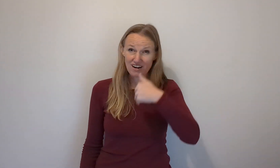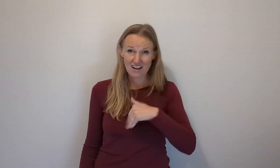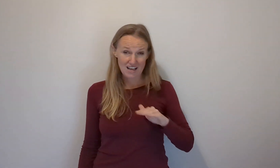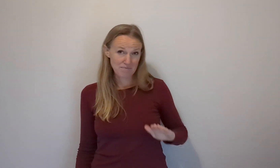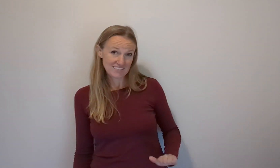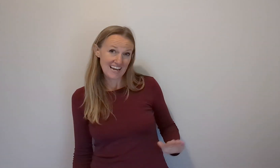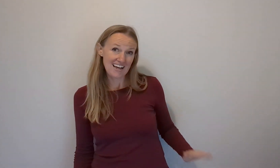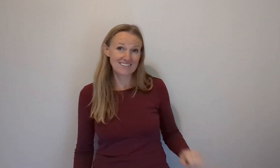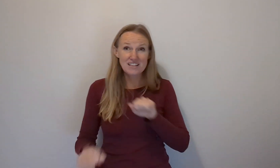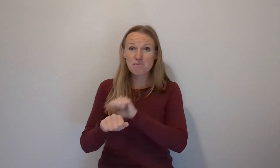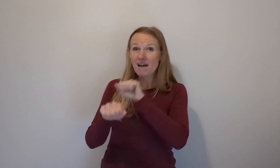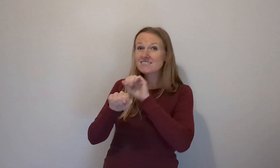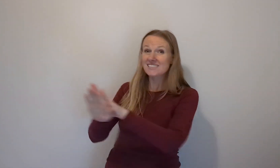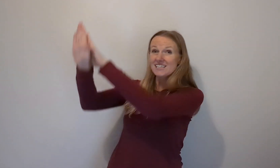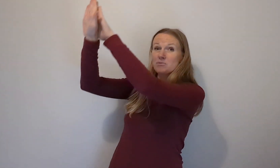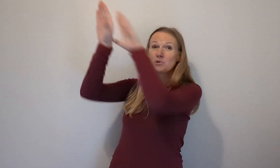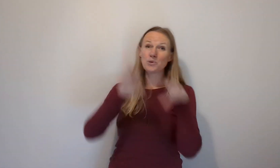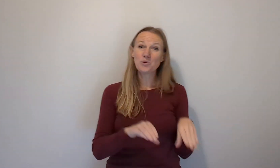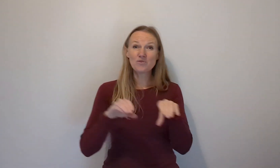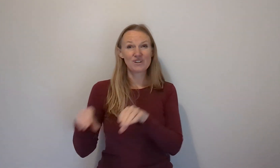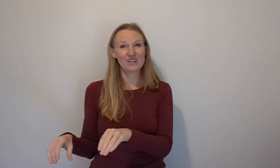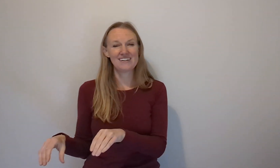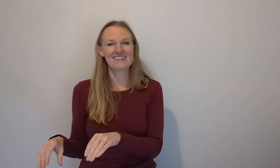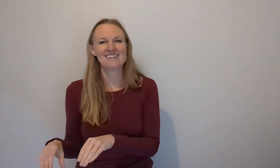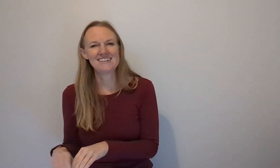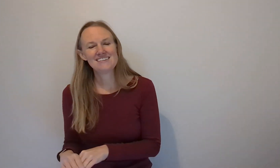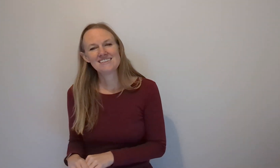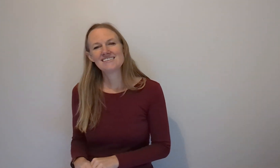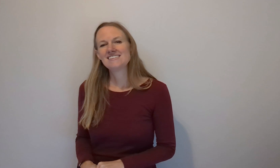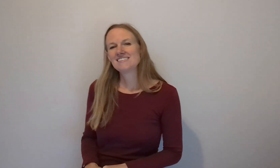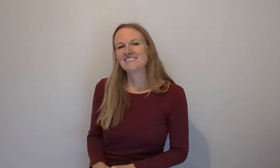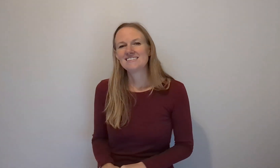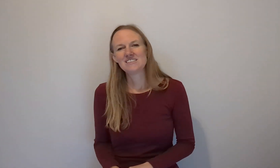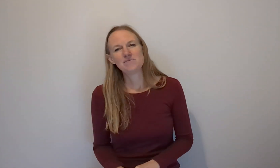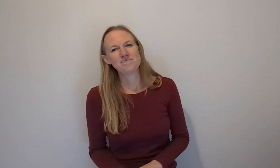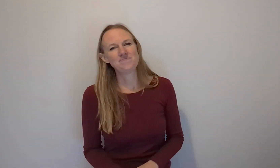I'm a child of the mountain mover Jesus,